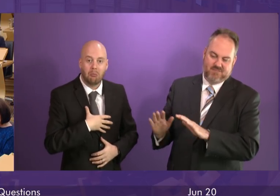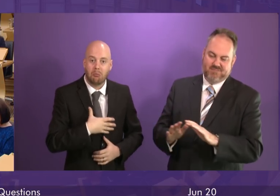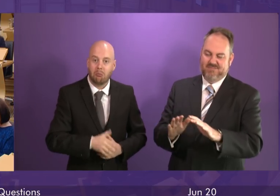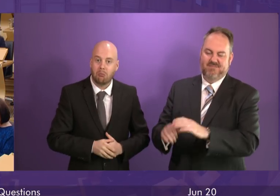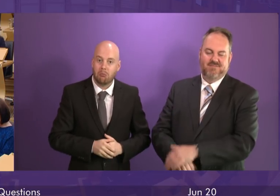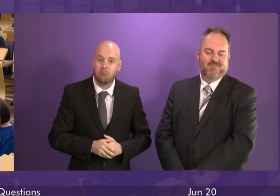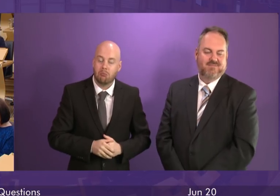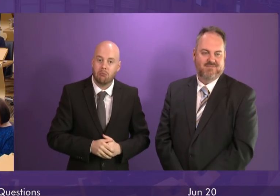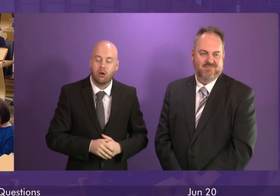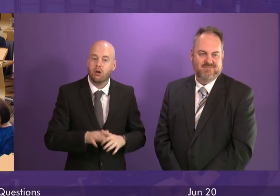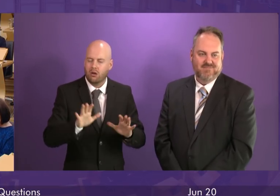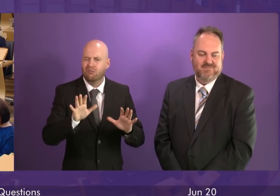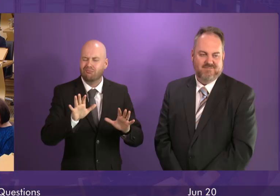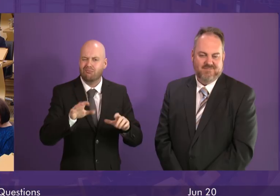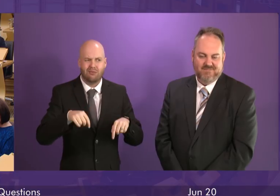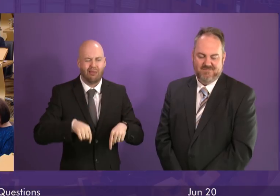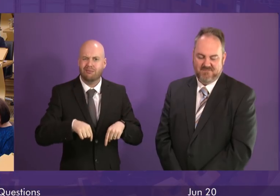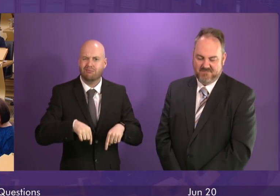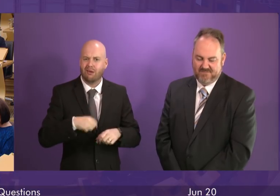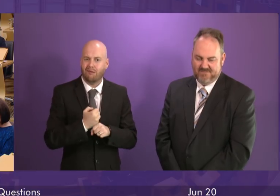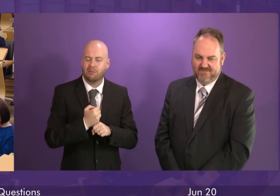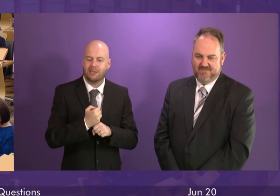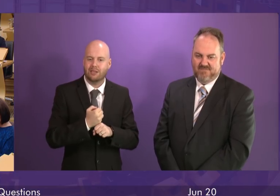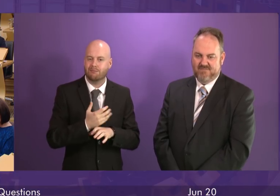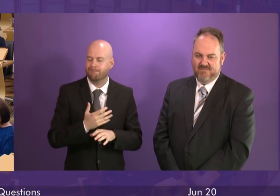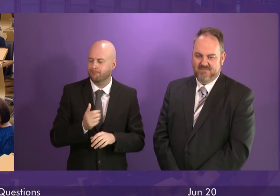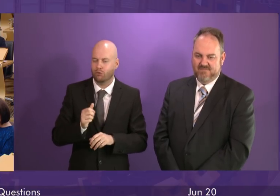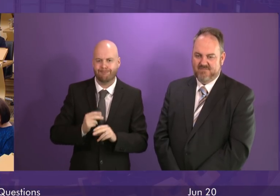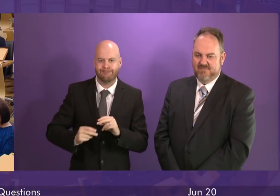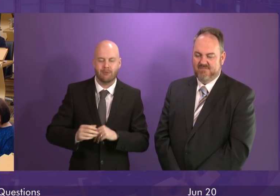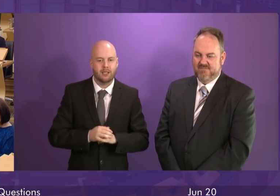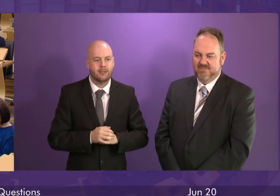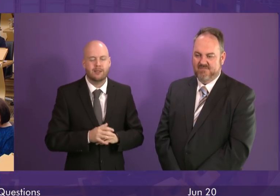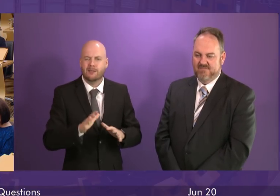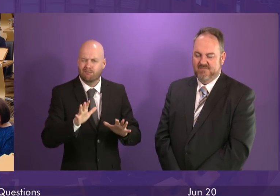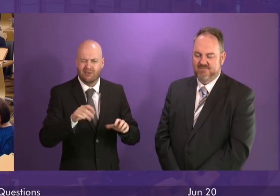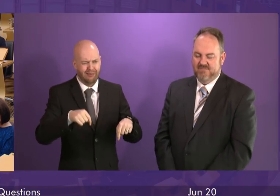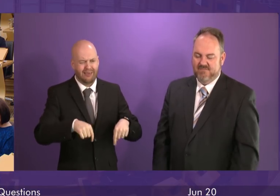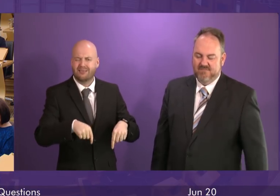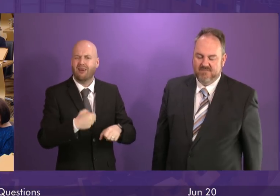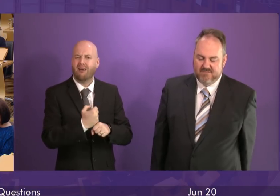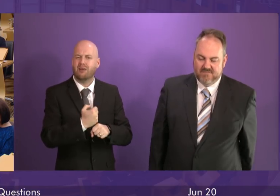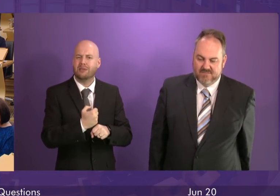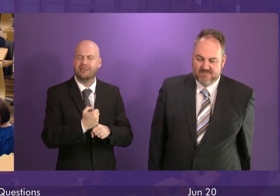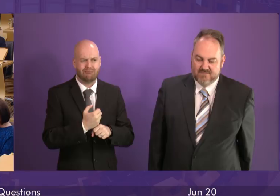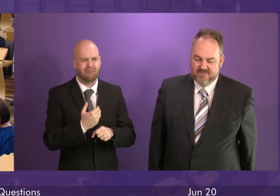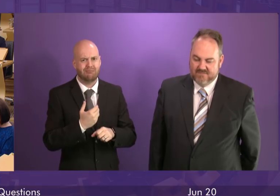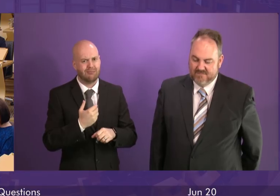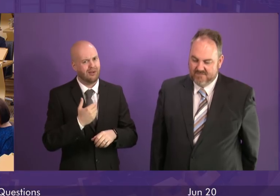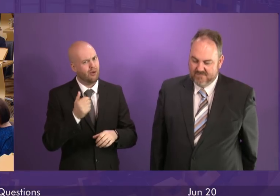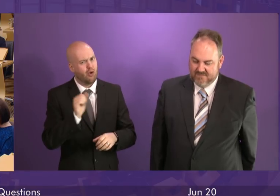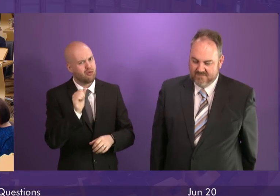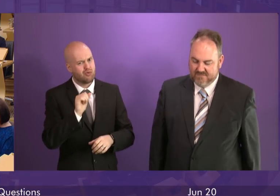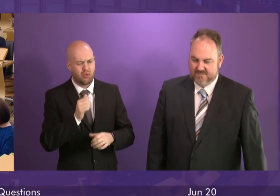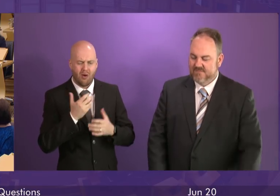This government is doing significantly more in expanding early years education